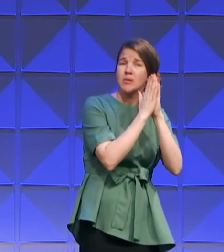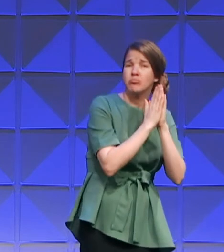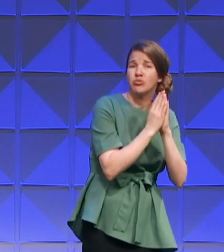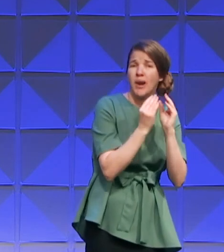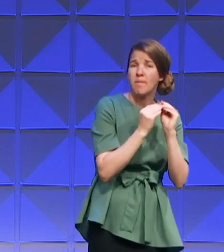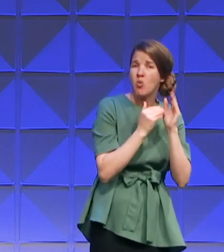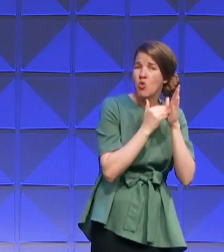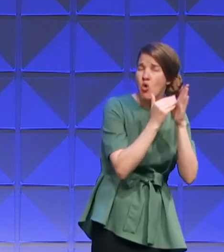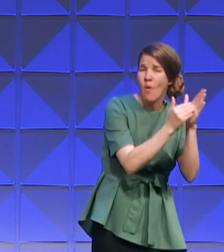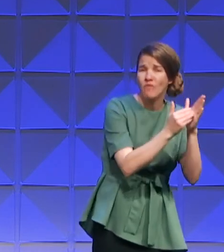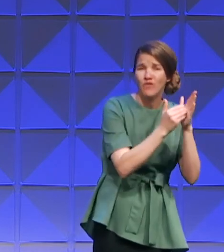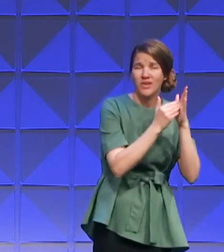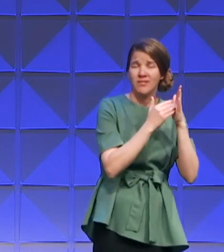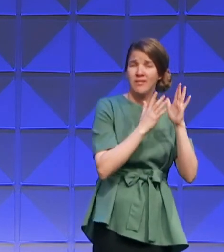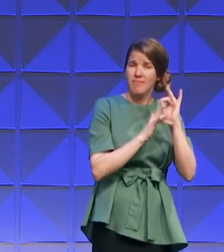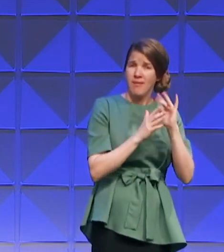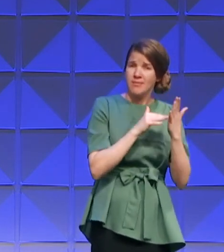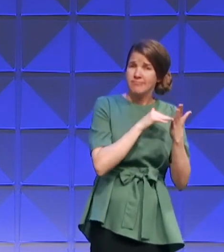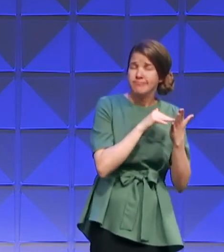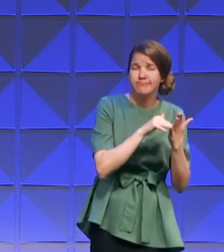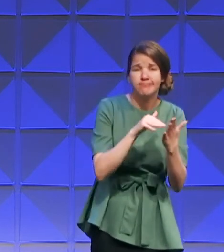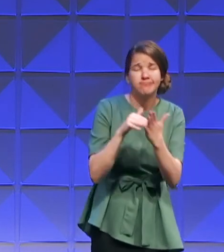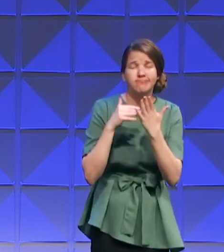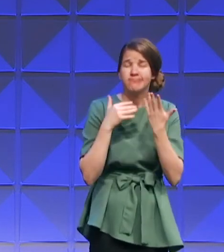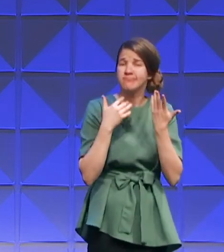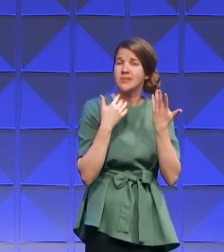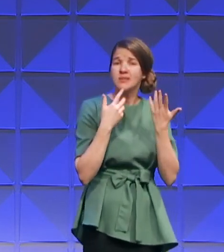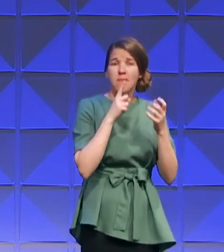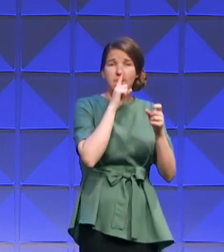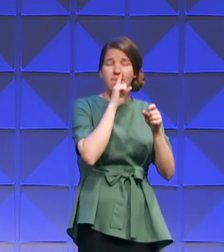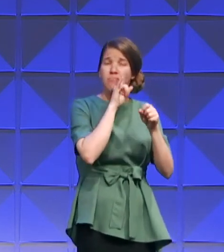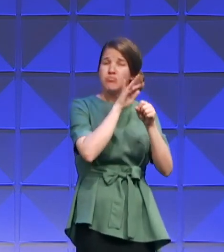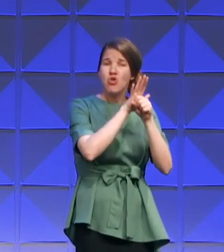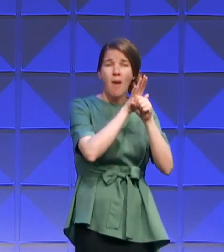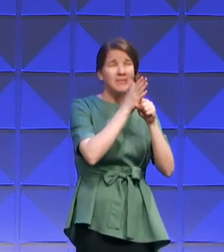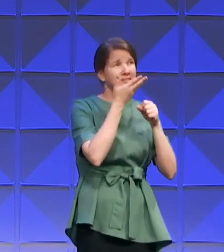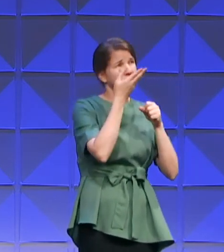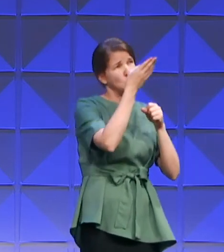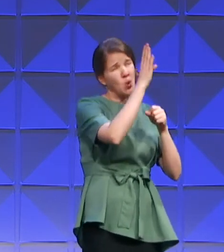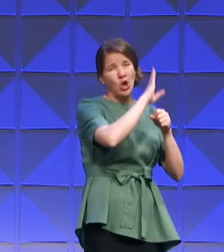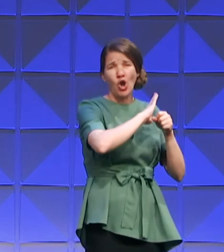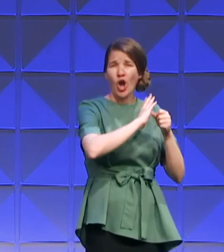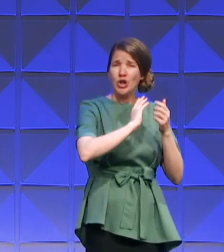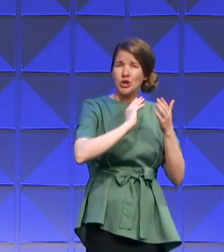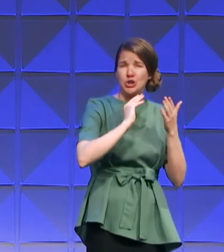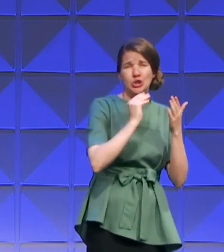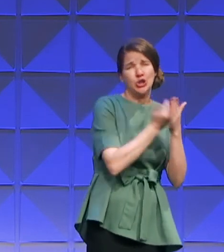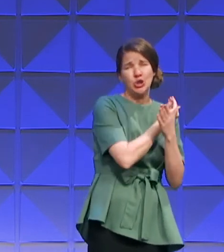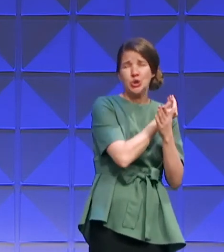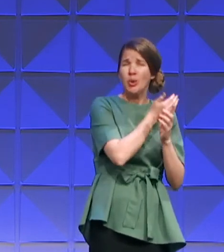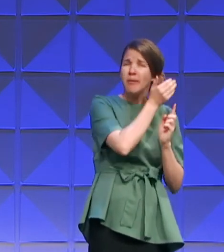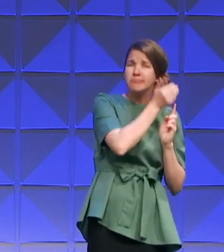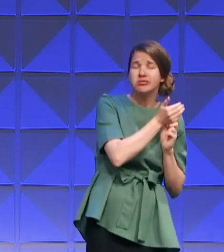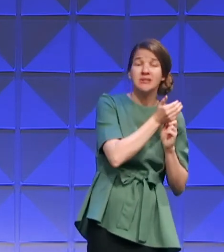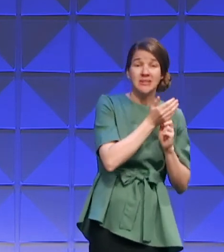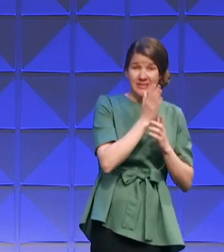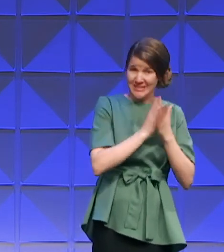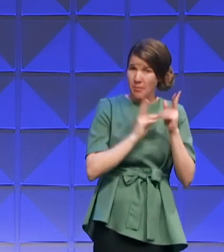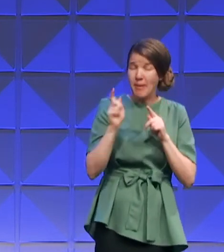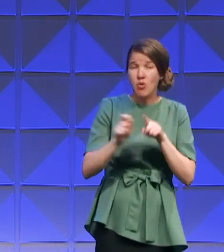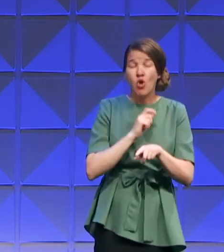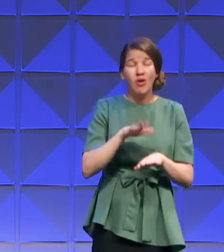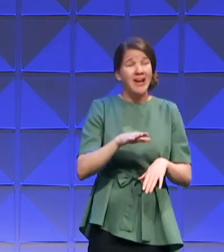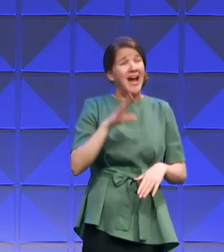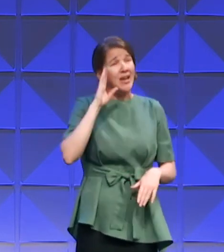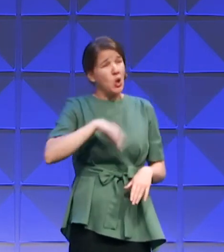reconsecrating my steadfastness. I've had people call me that said, Brother Hargrove, I know I've been slack. I haven't been coming and doing